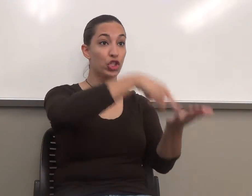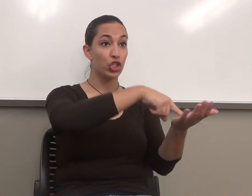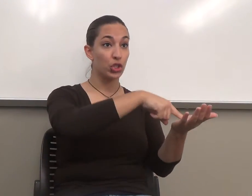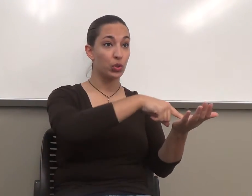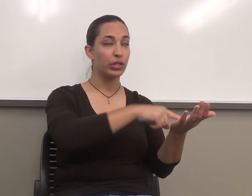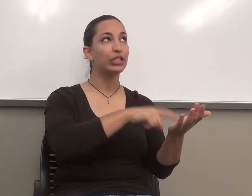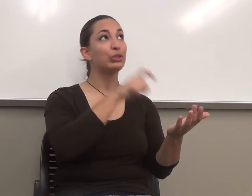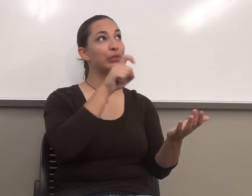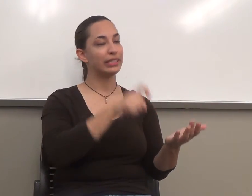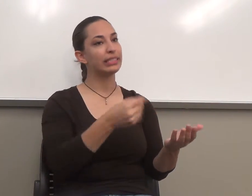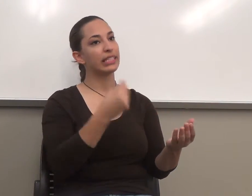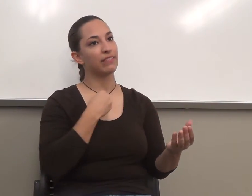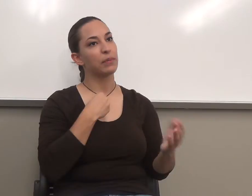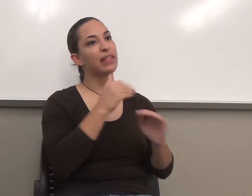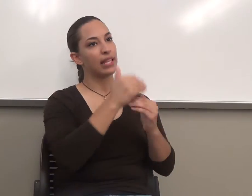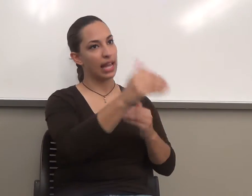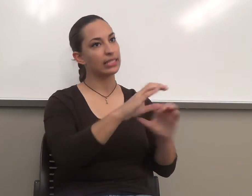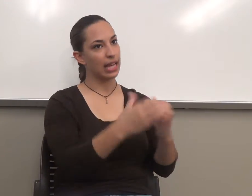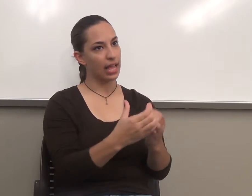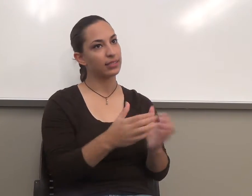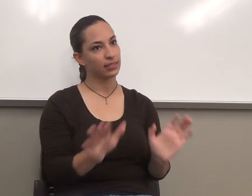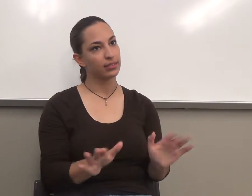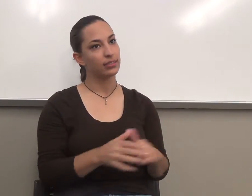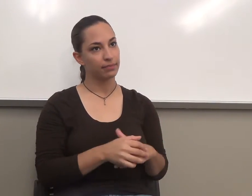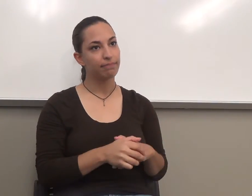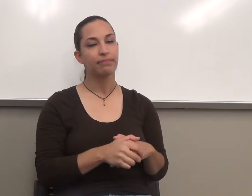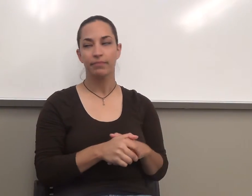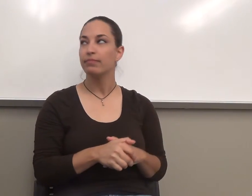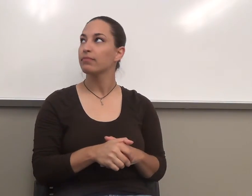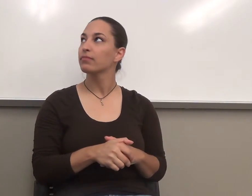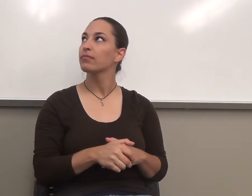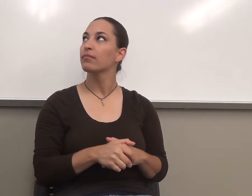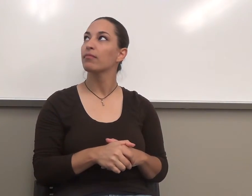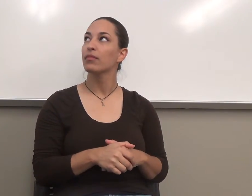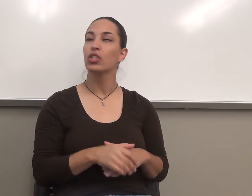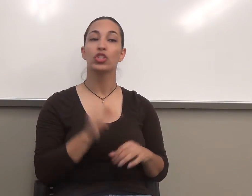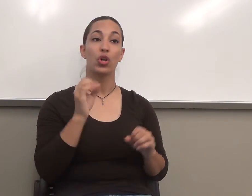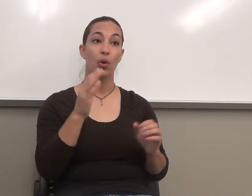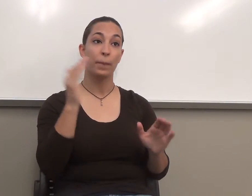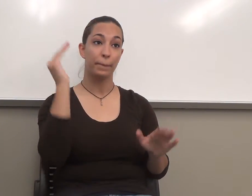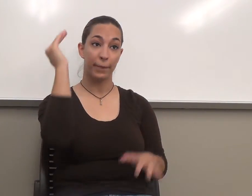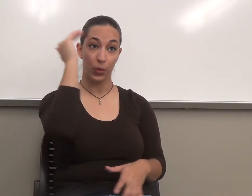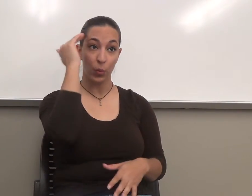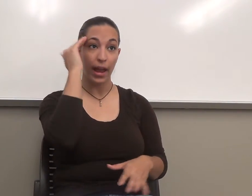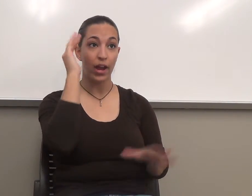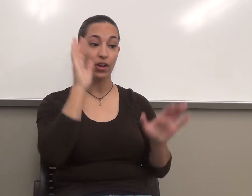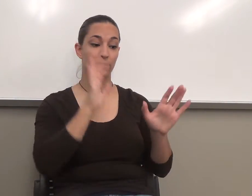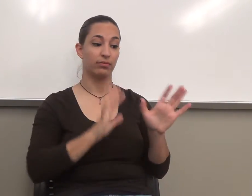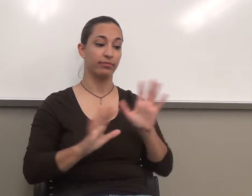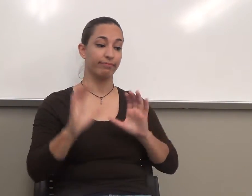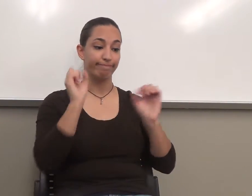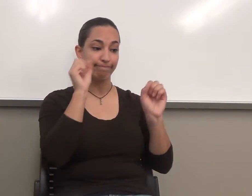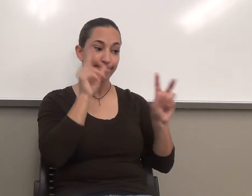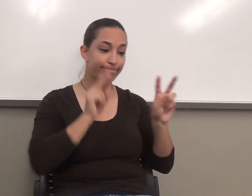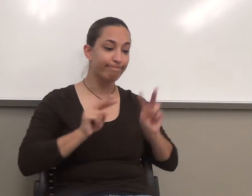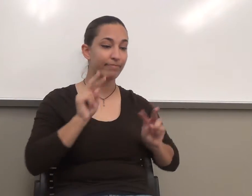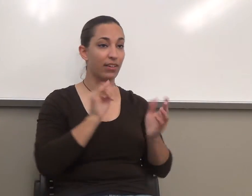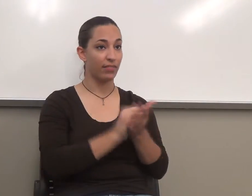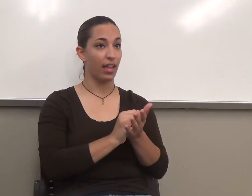by the next class meeting. Okay? So be aware of that. There's a lot of assignments in this class,